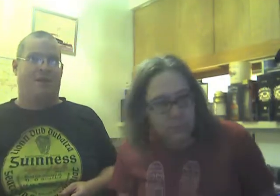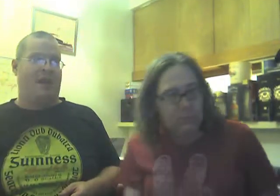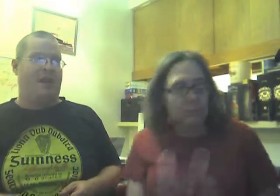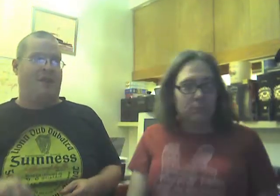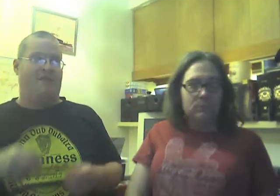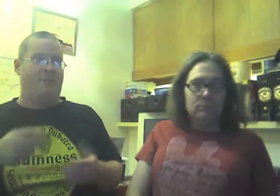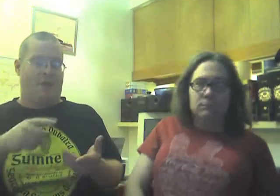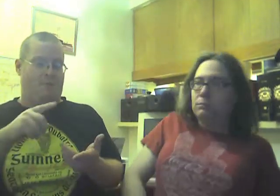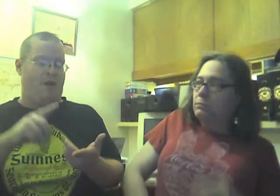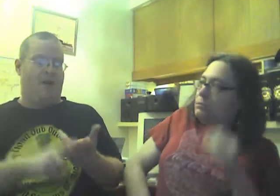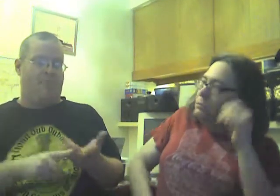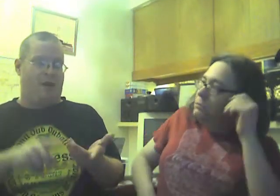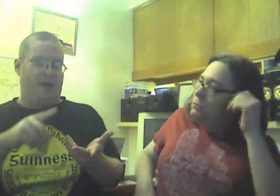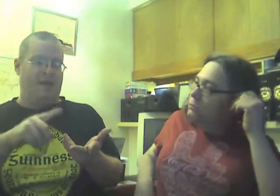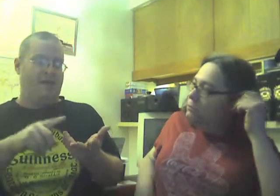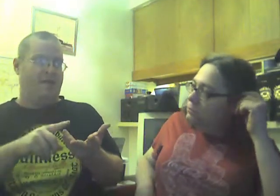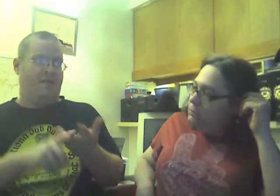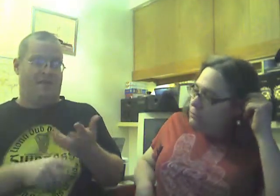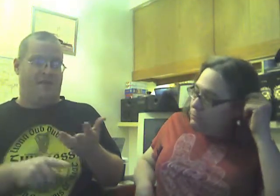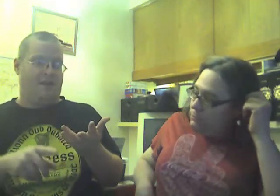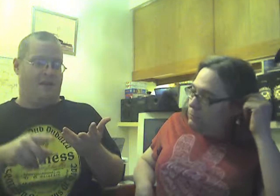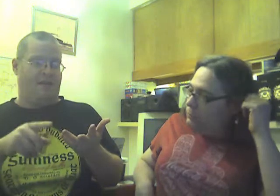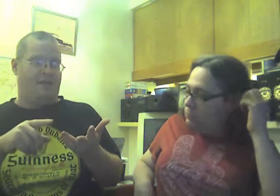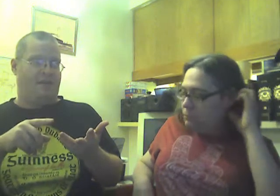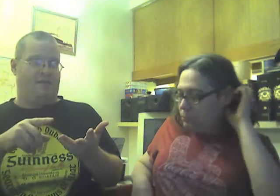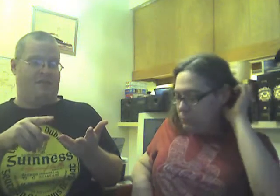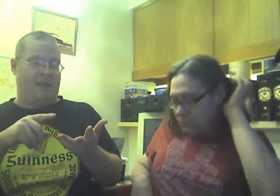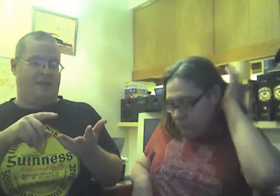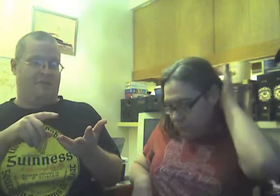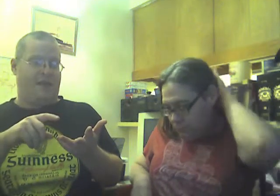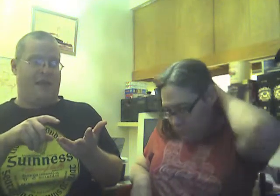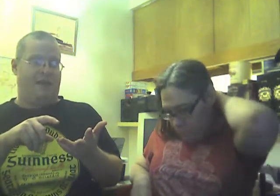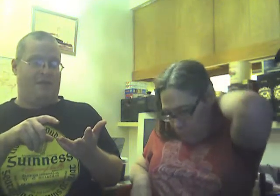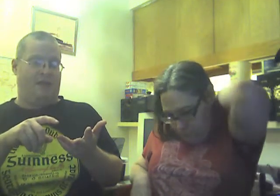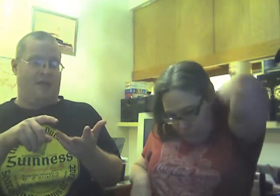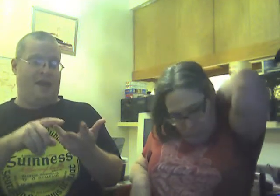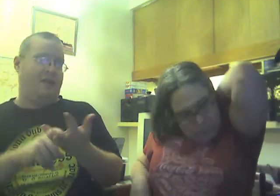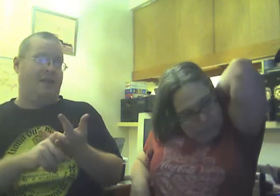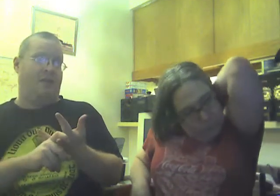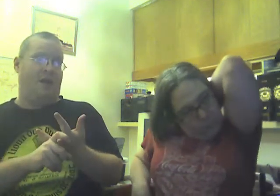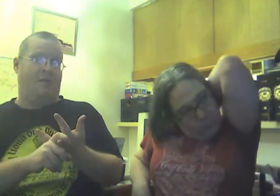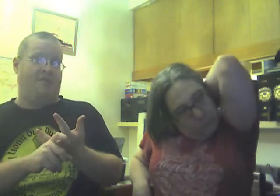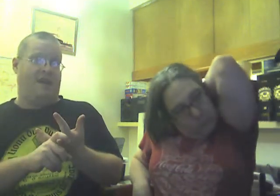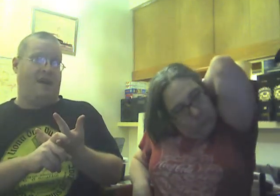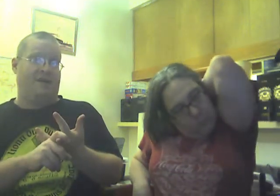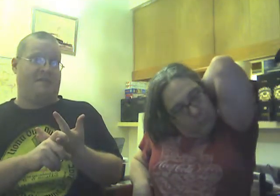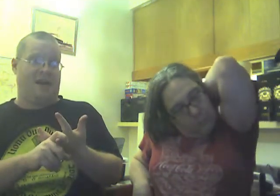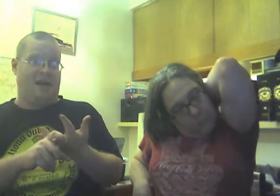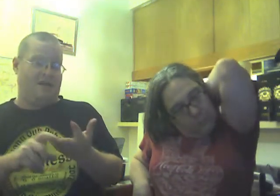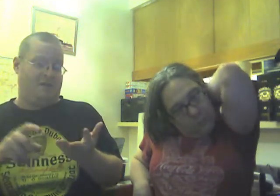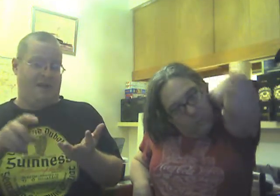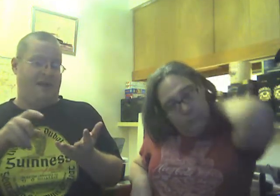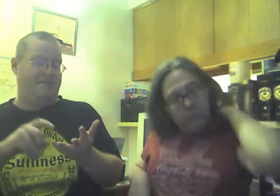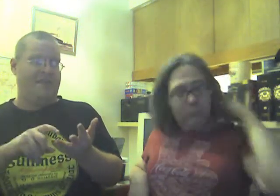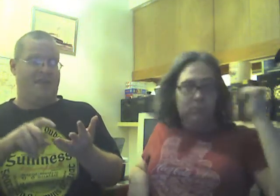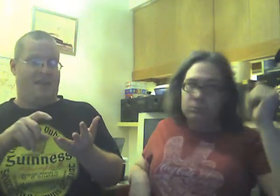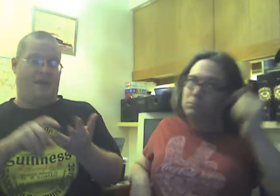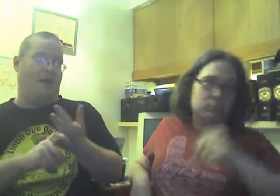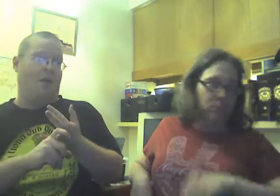you going to have? Everybody wanted the money, the attractive guy, the guy that they thought was the hottest guy in their class. They all